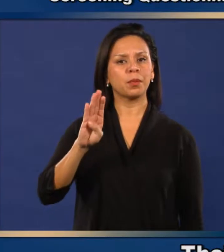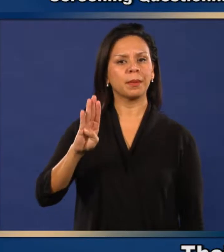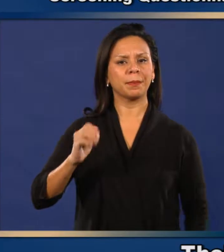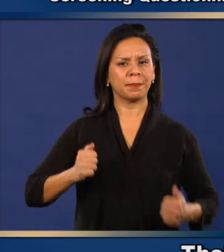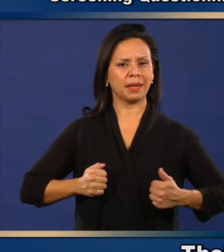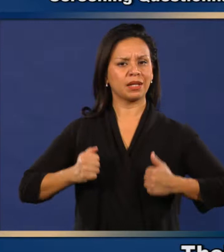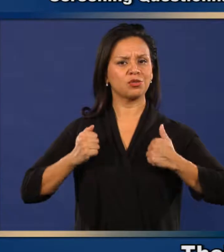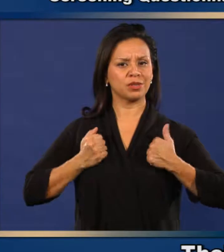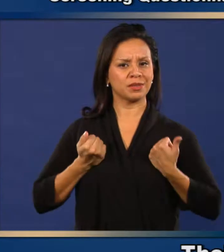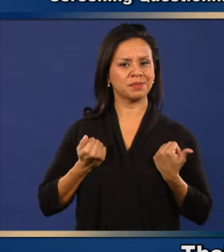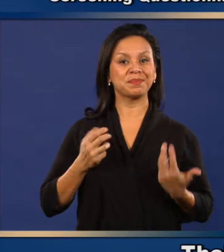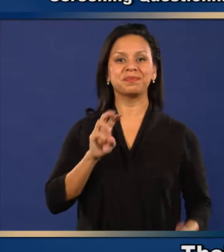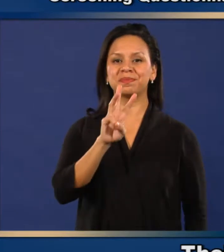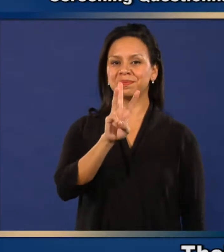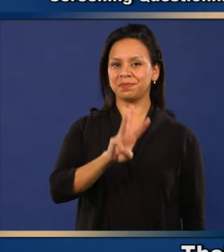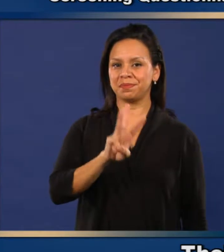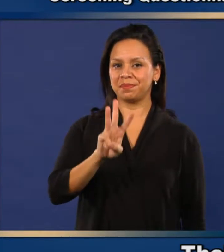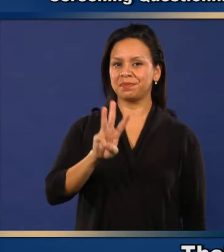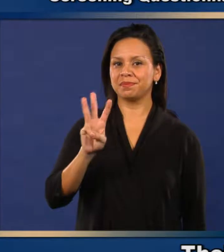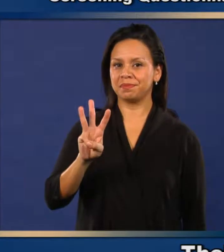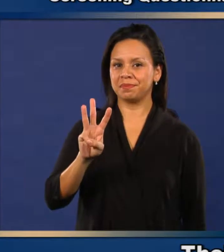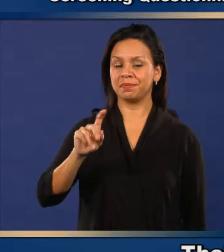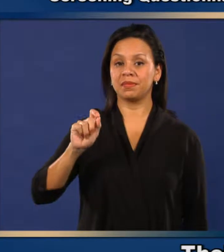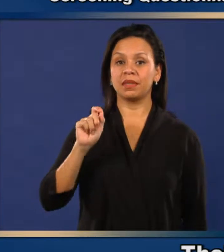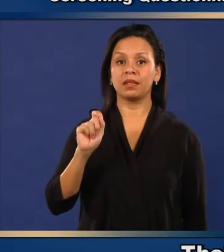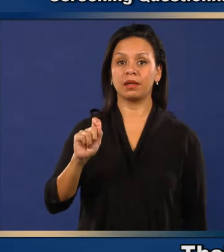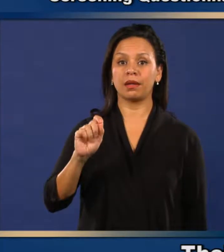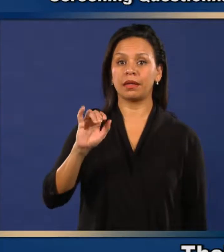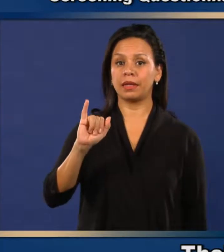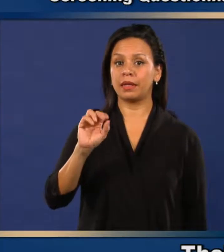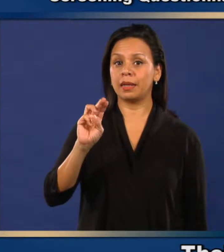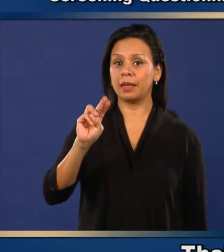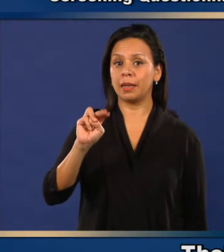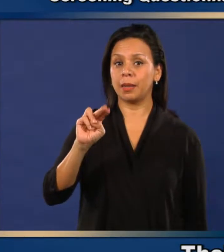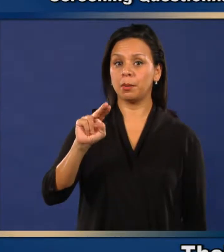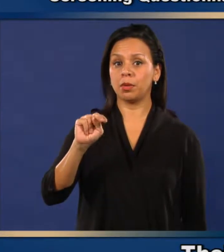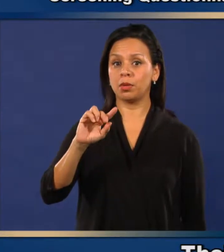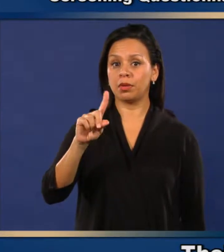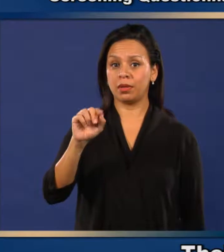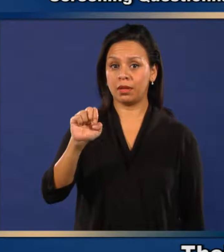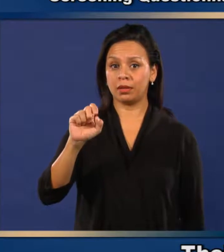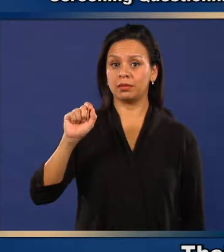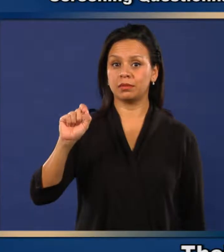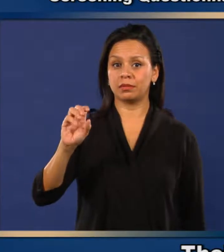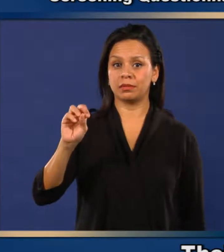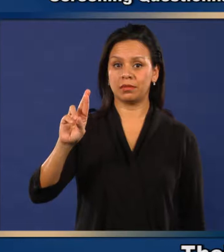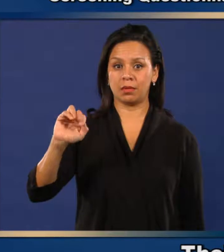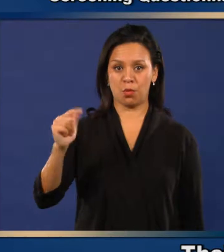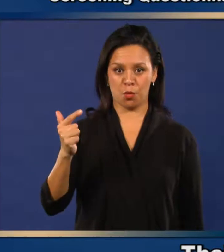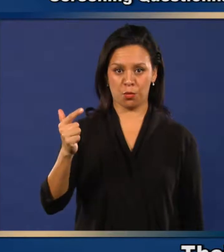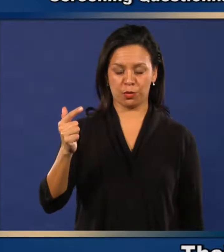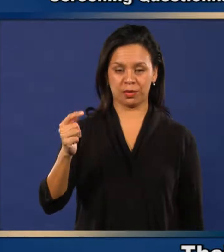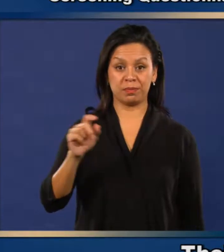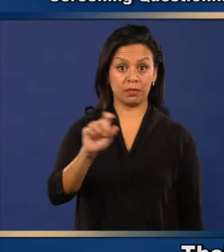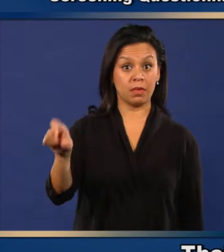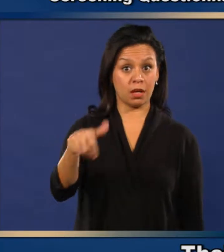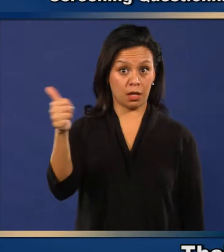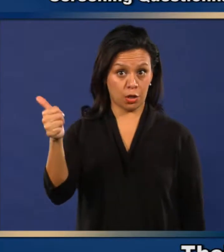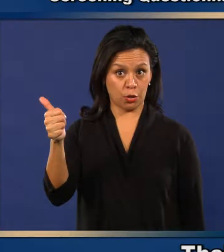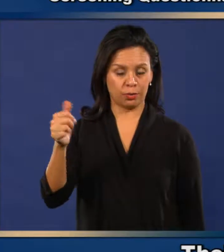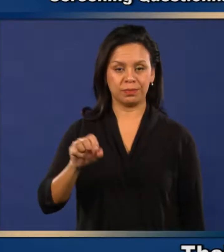Their websites are www.immunize.org